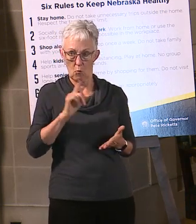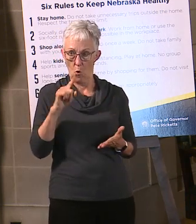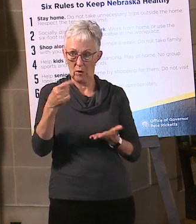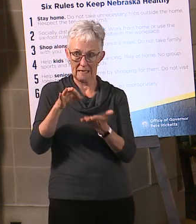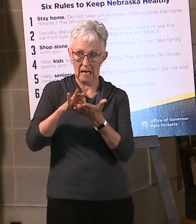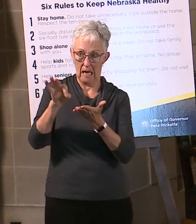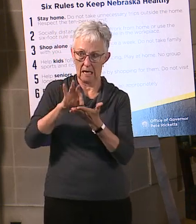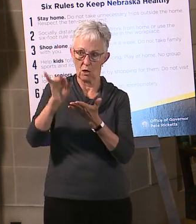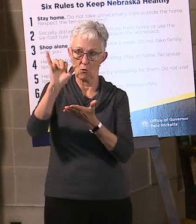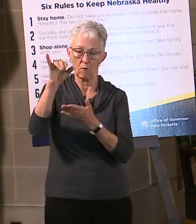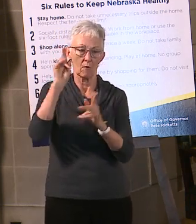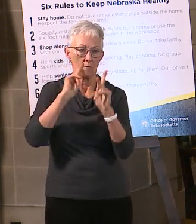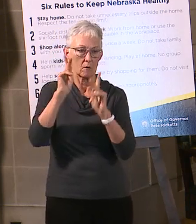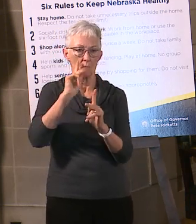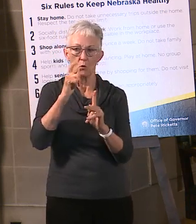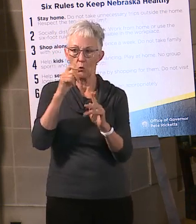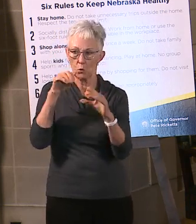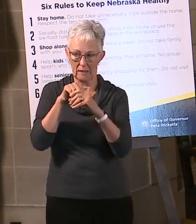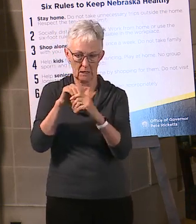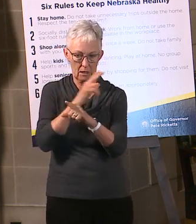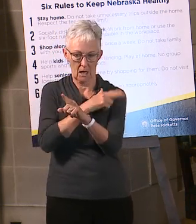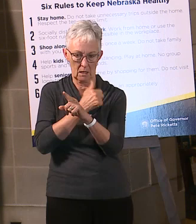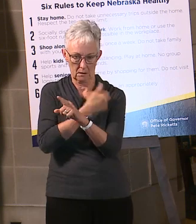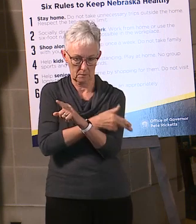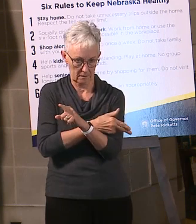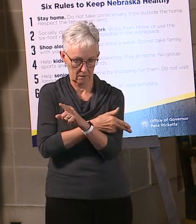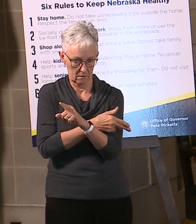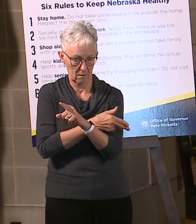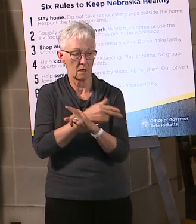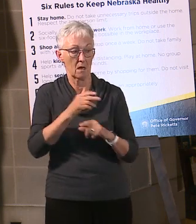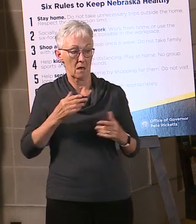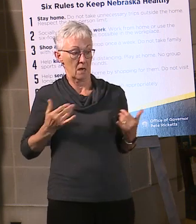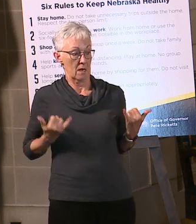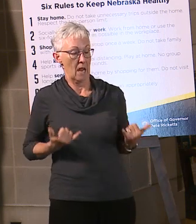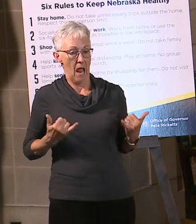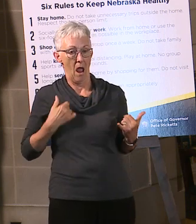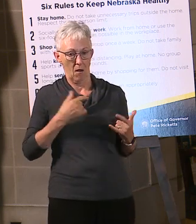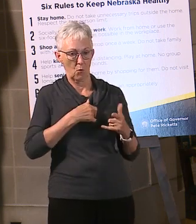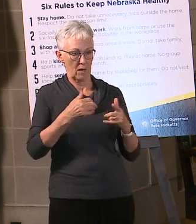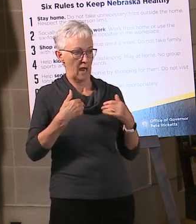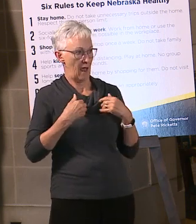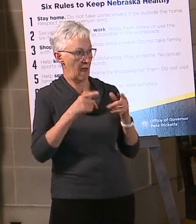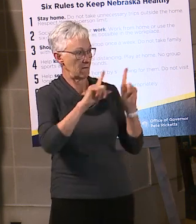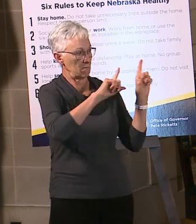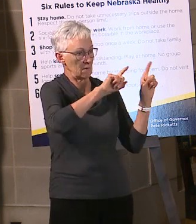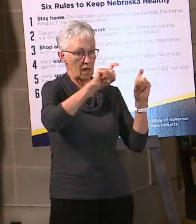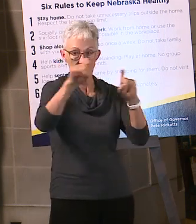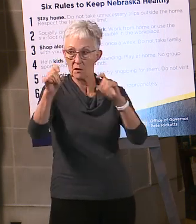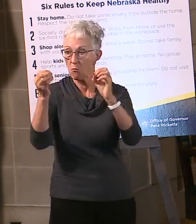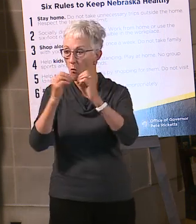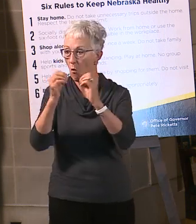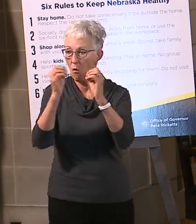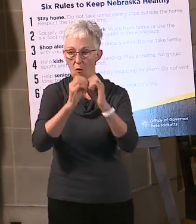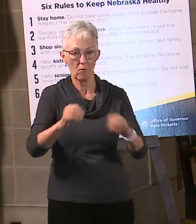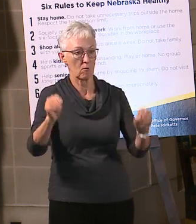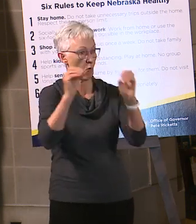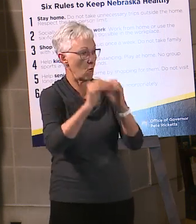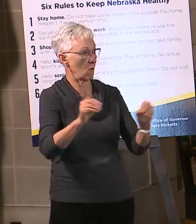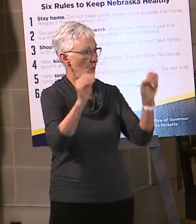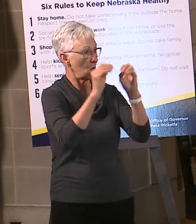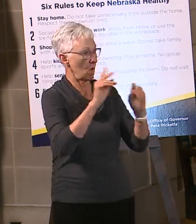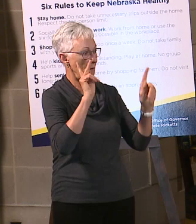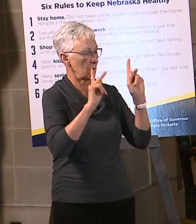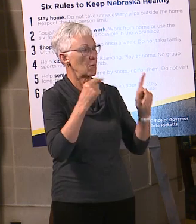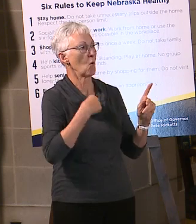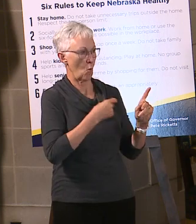somebody who's at the hospital, your hospitalization rate is going to be higher. As we've expanded testing, then we're catching more people who